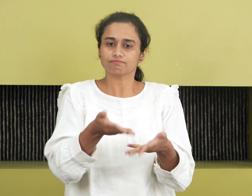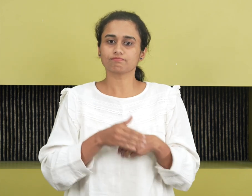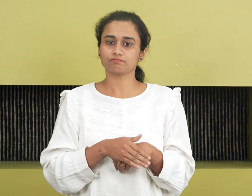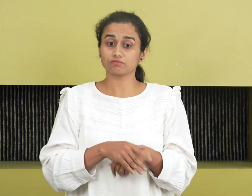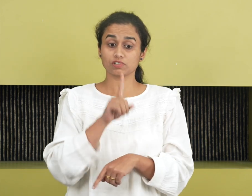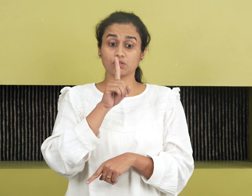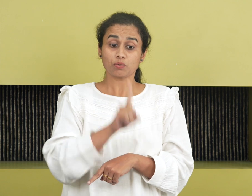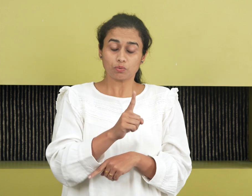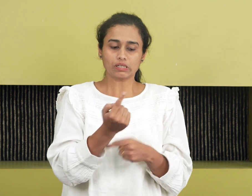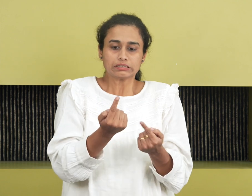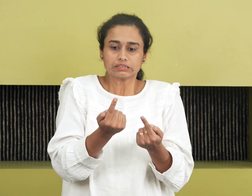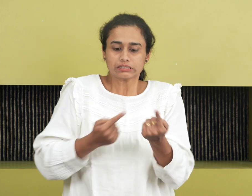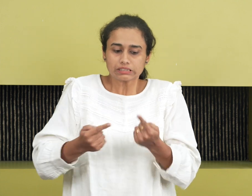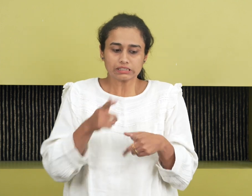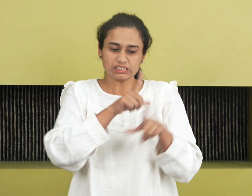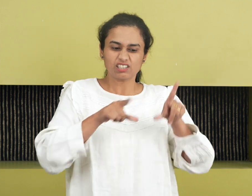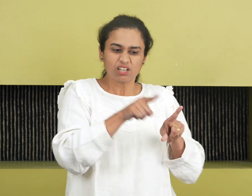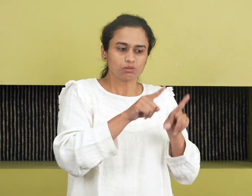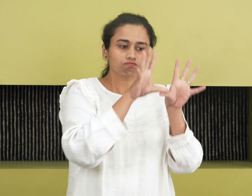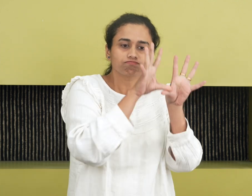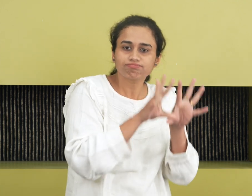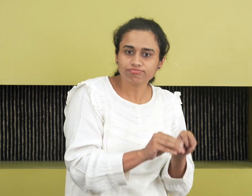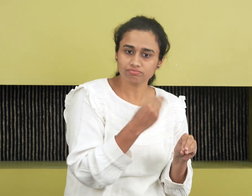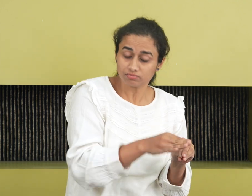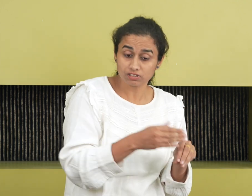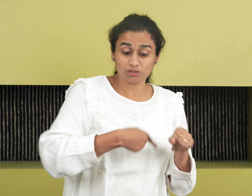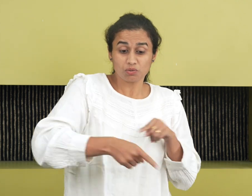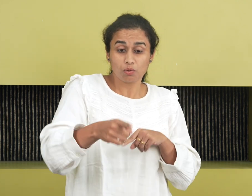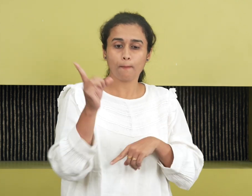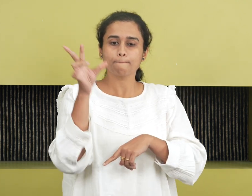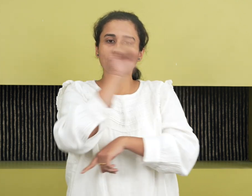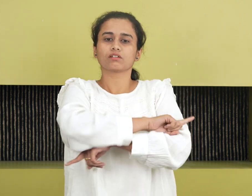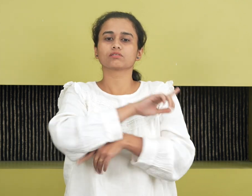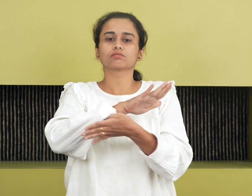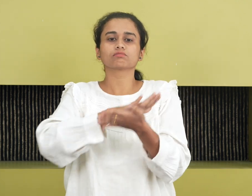indigenous language is dying every fortnight across the world.